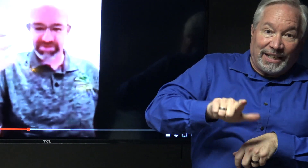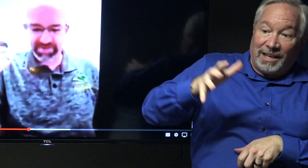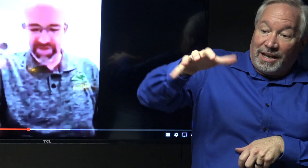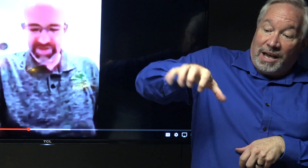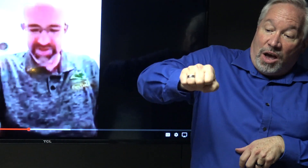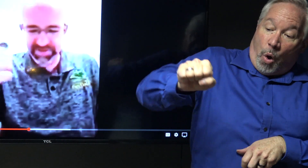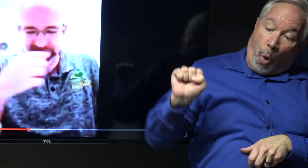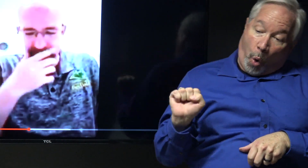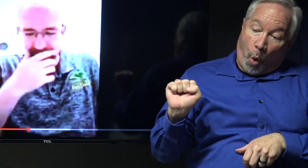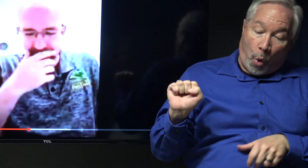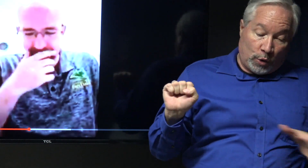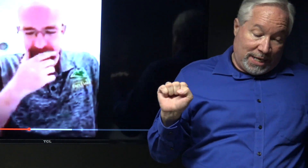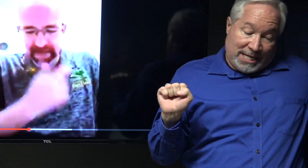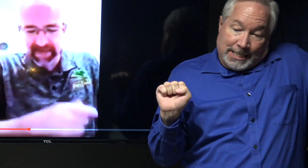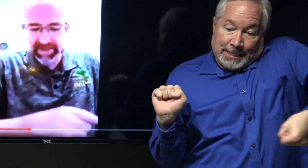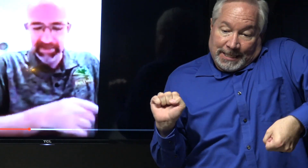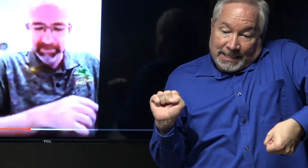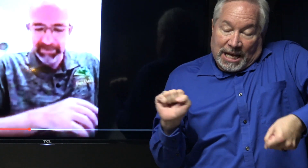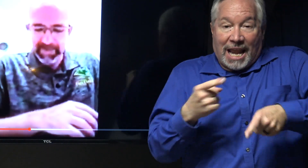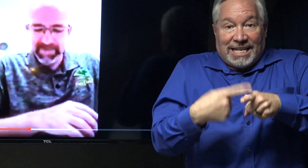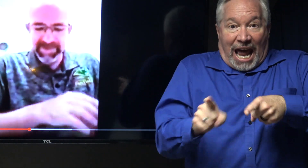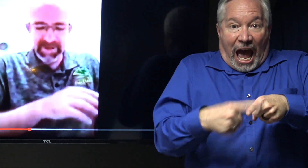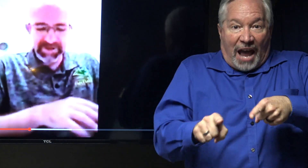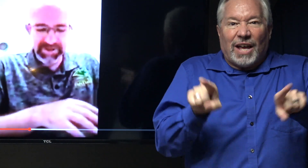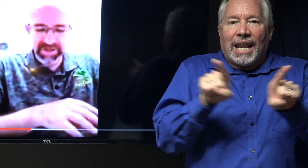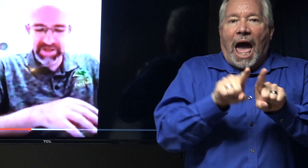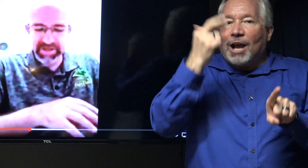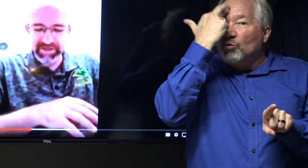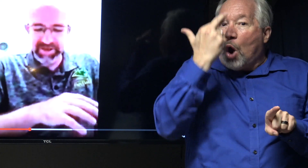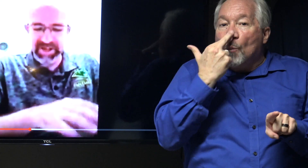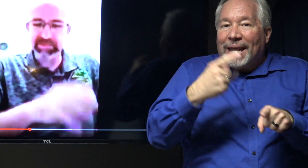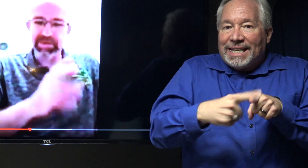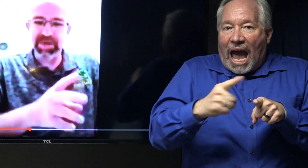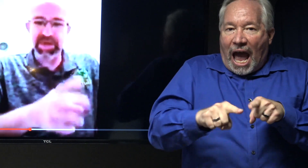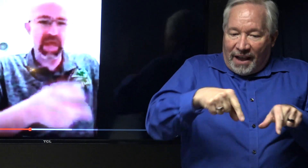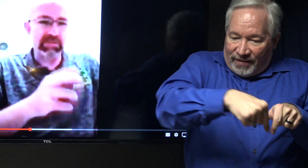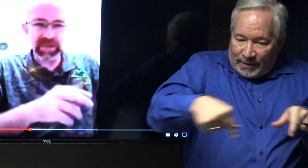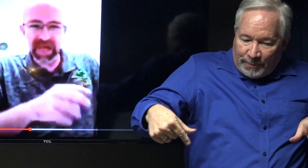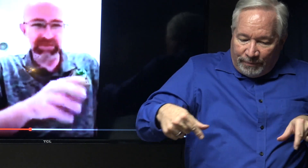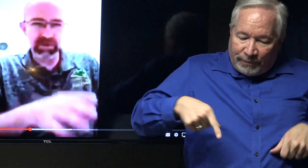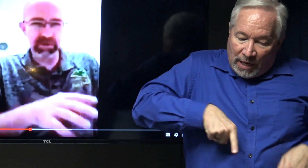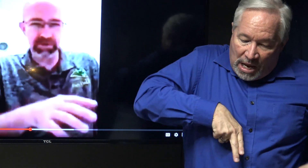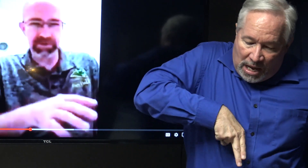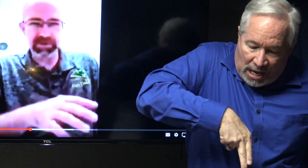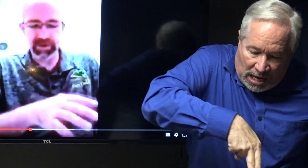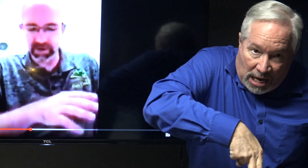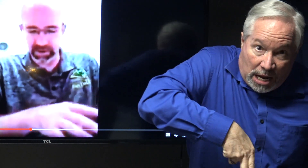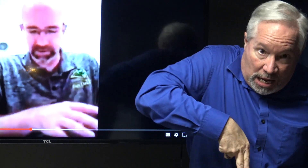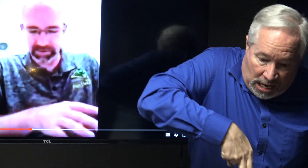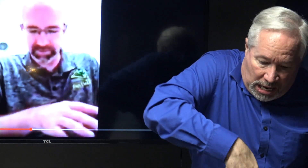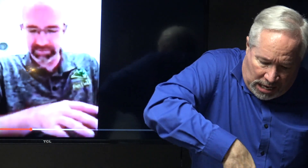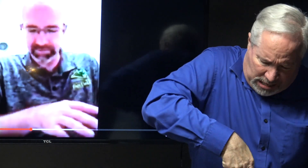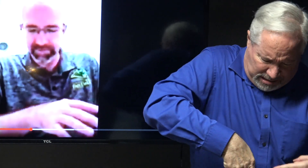in front of his face. And the skeleton key looked like it had blood and black mold all over it.